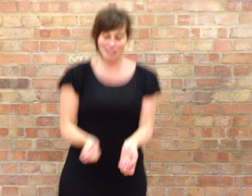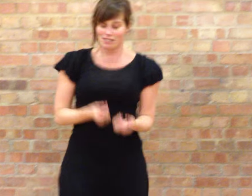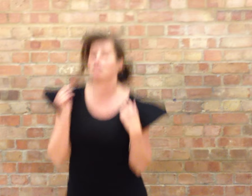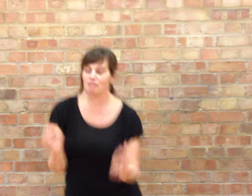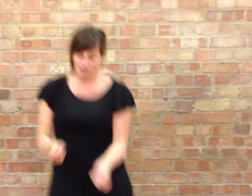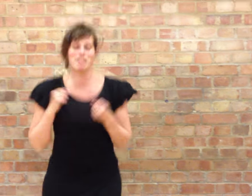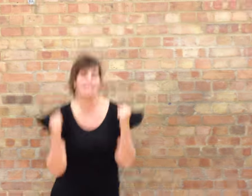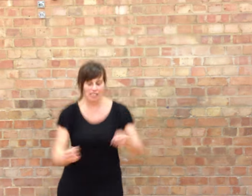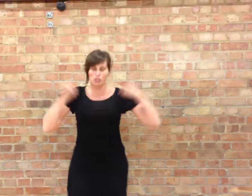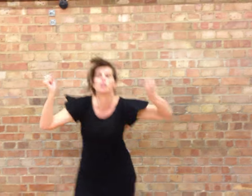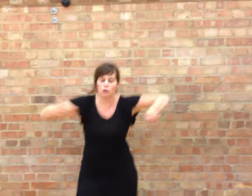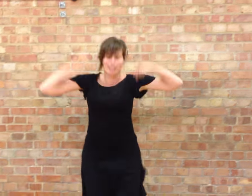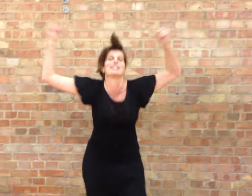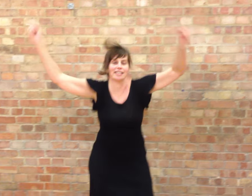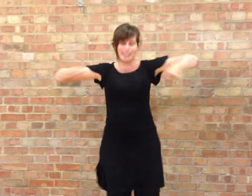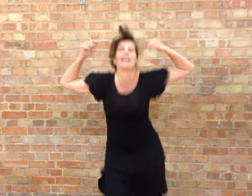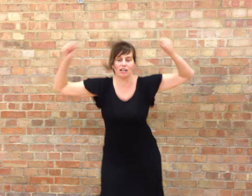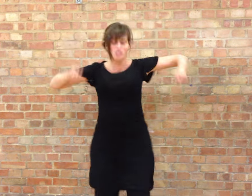rather than doing it in chaos,